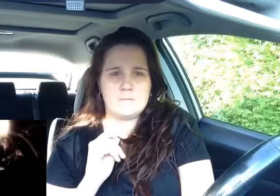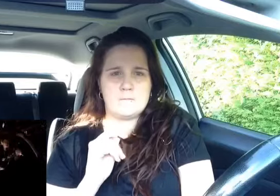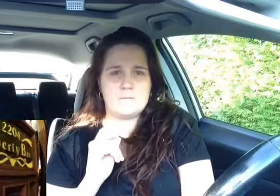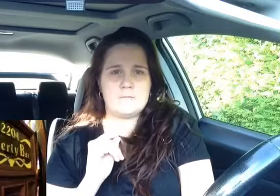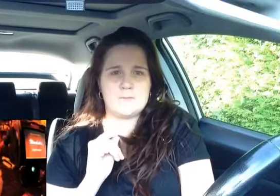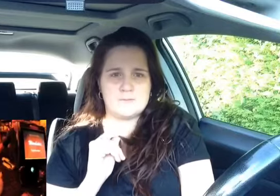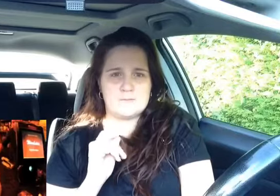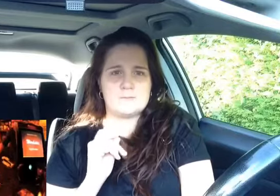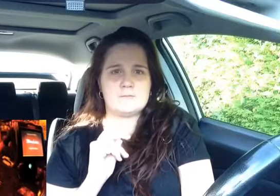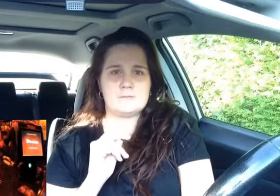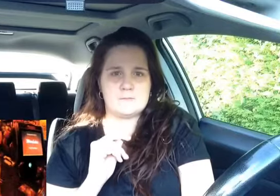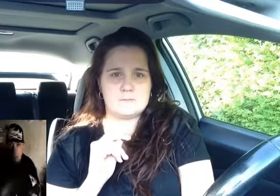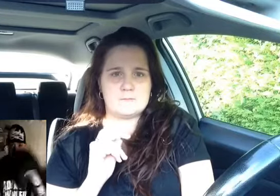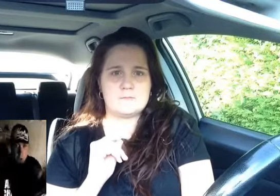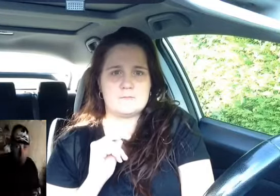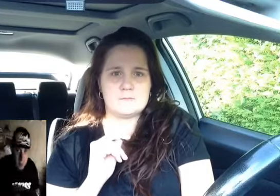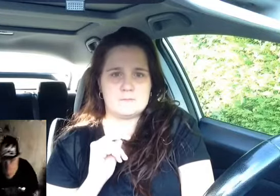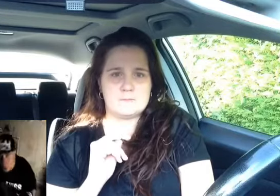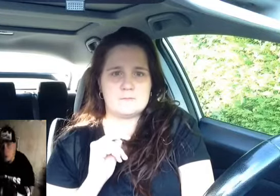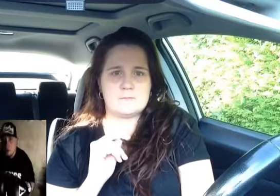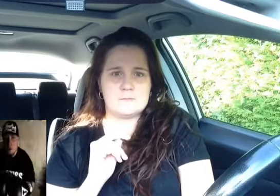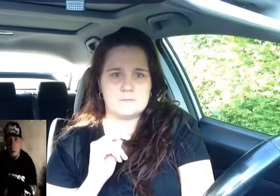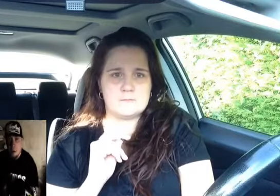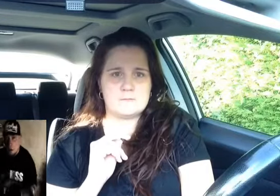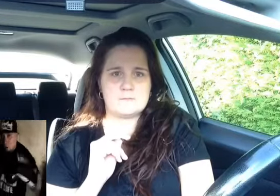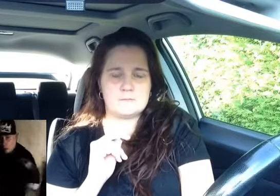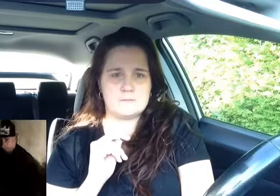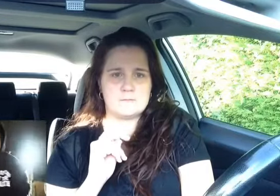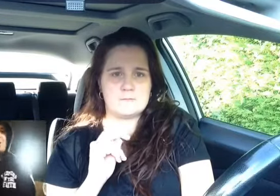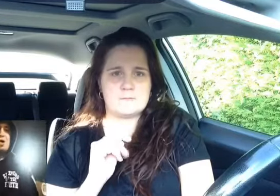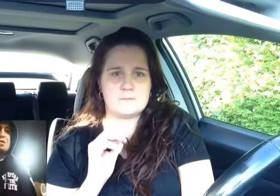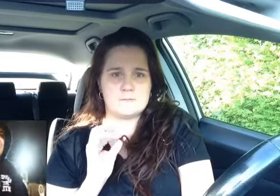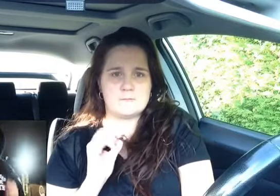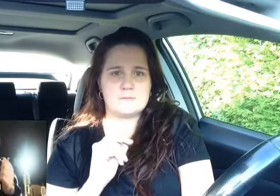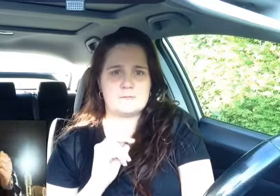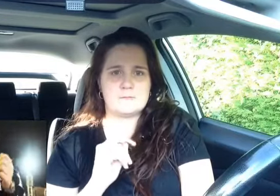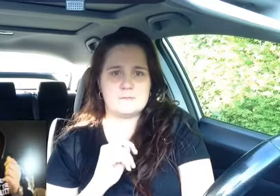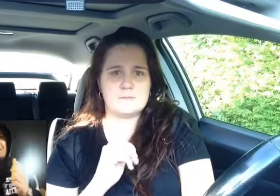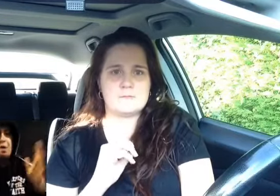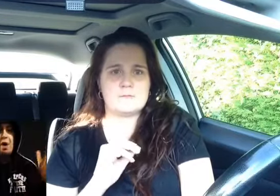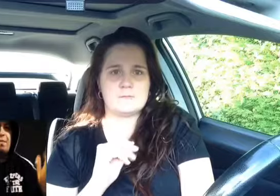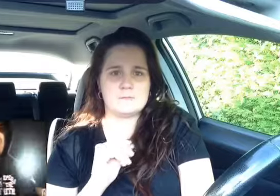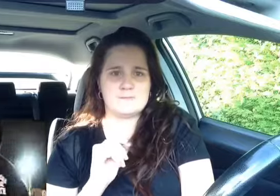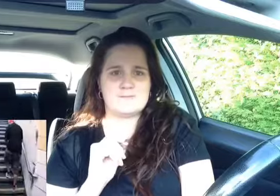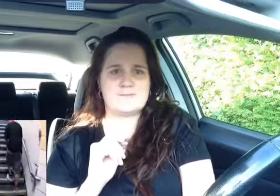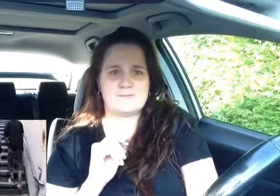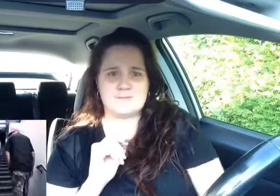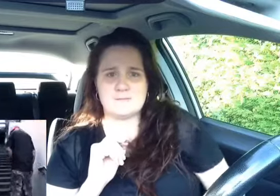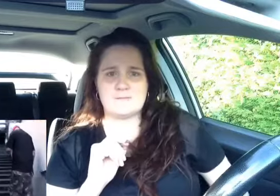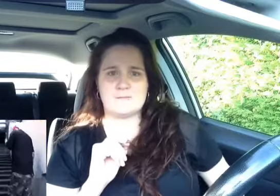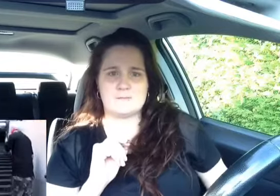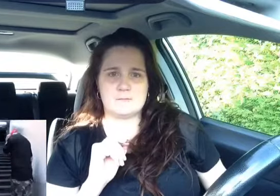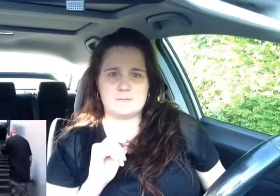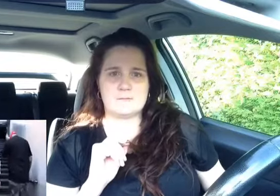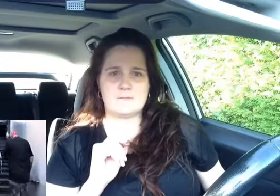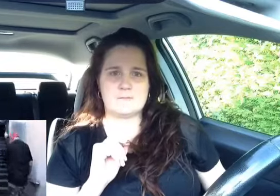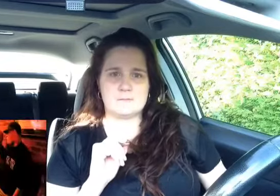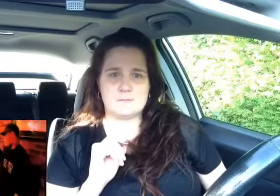racehorse murder every rapper then i break off scheming on this motherfucking money burn made off you always always pussy